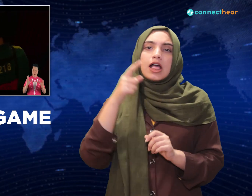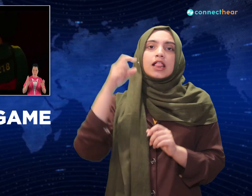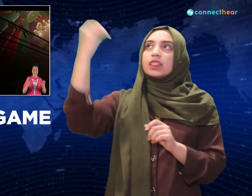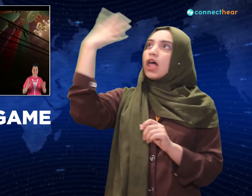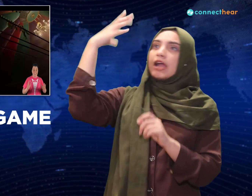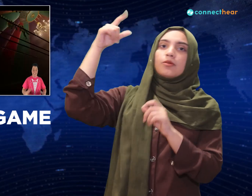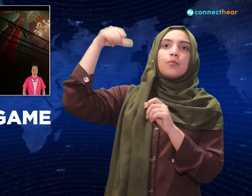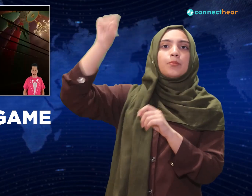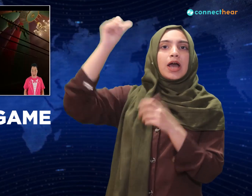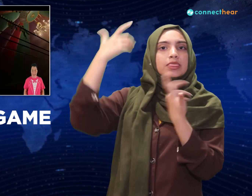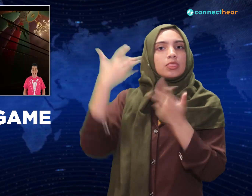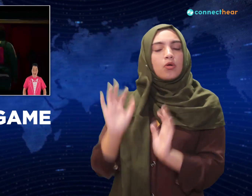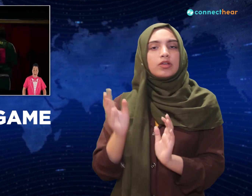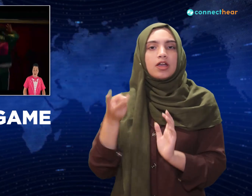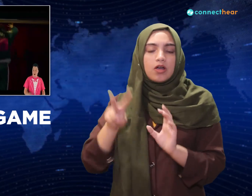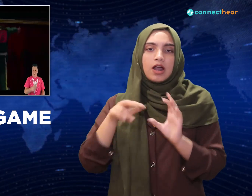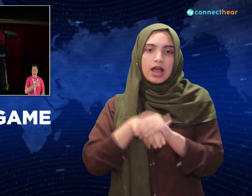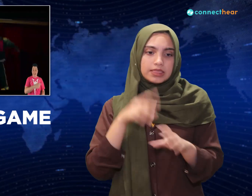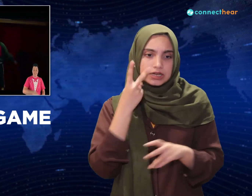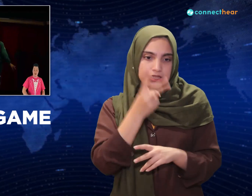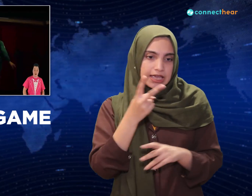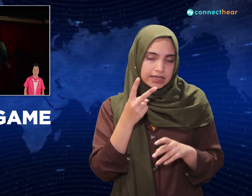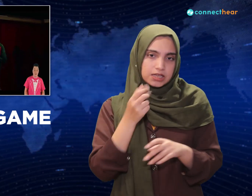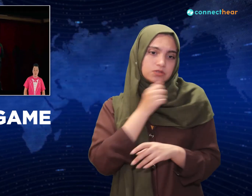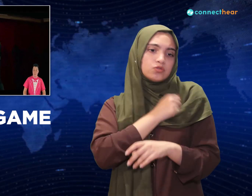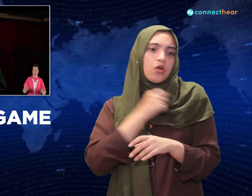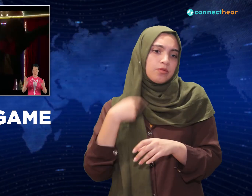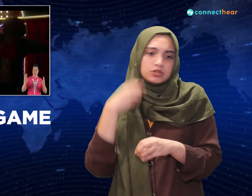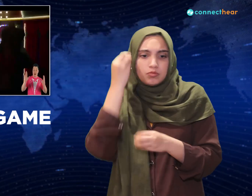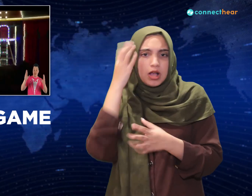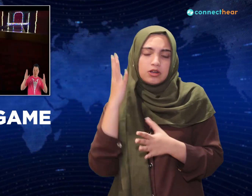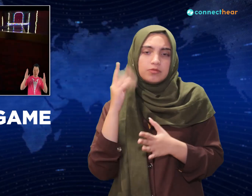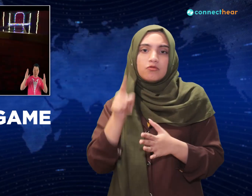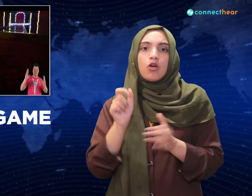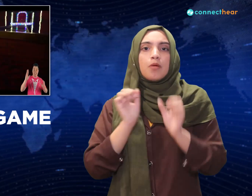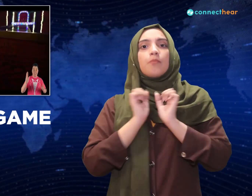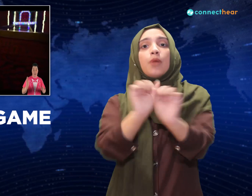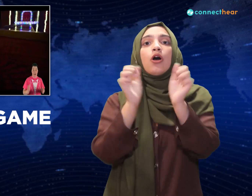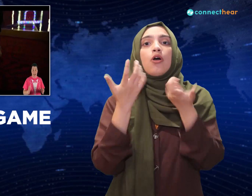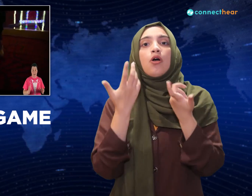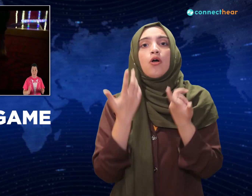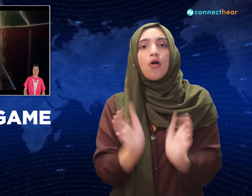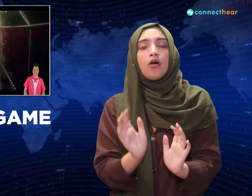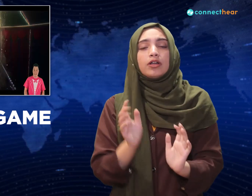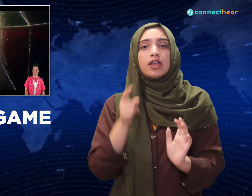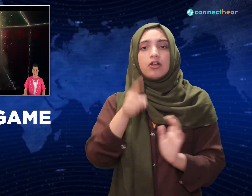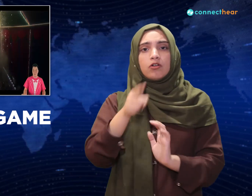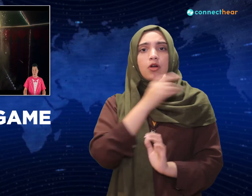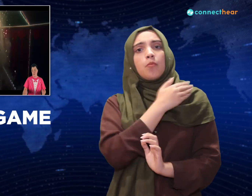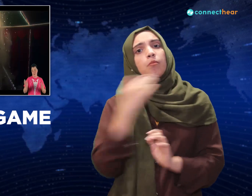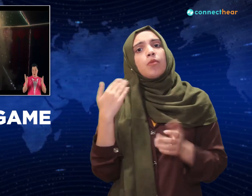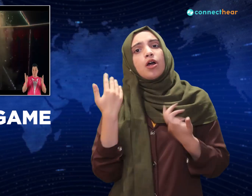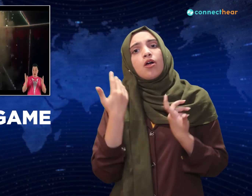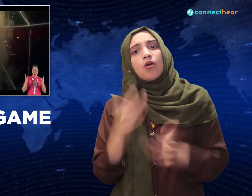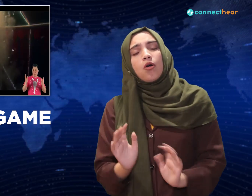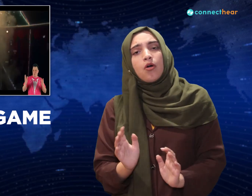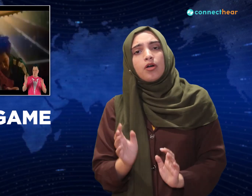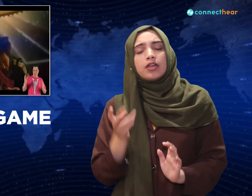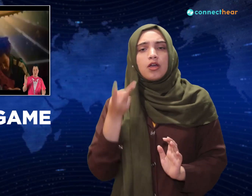pushes this guy. And our guys are able to make it off just in time. The glass explodes right behind him with